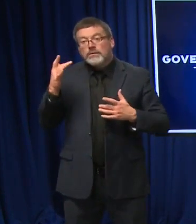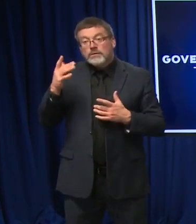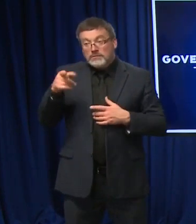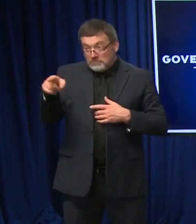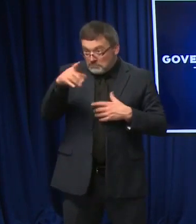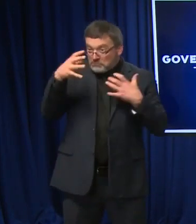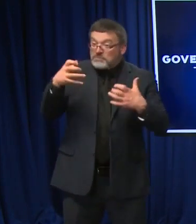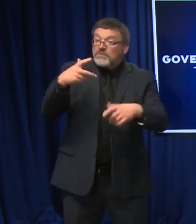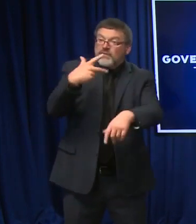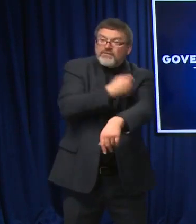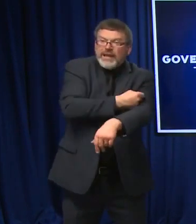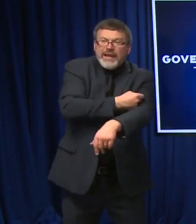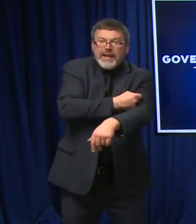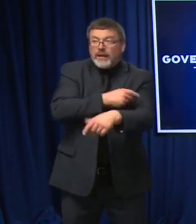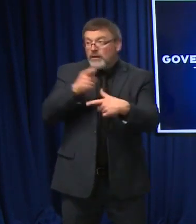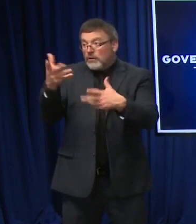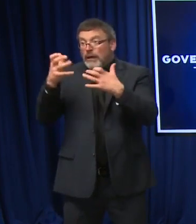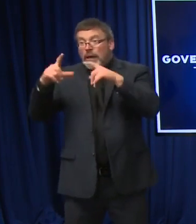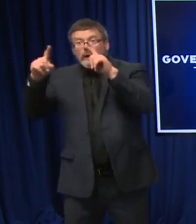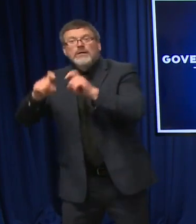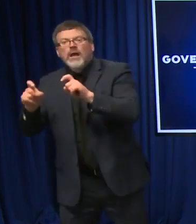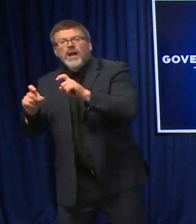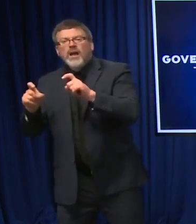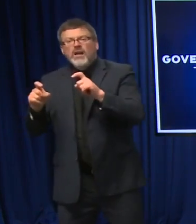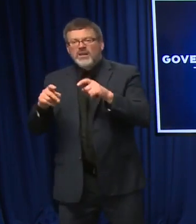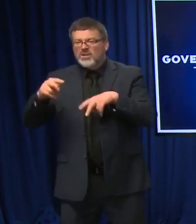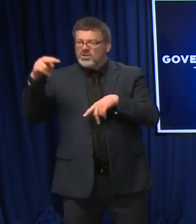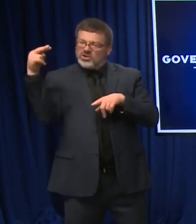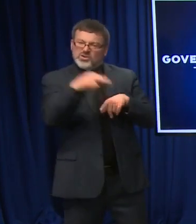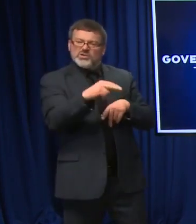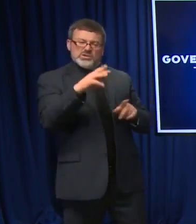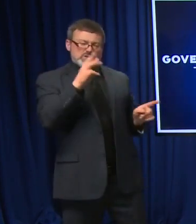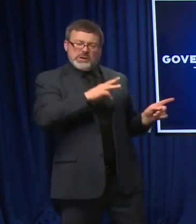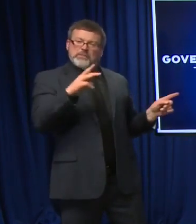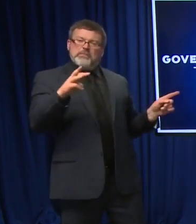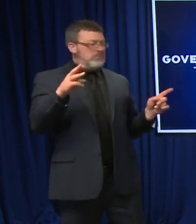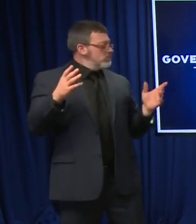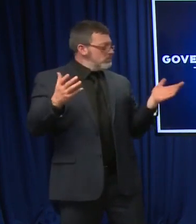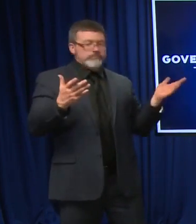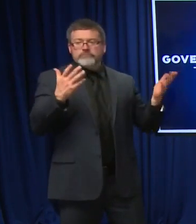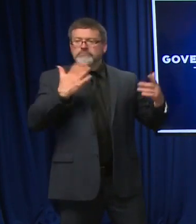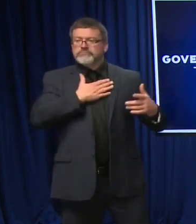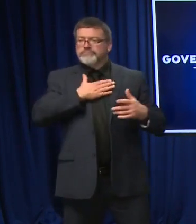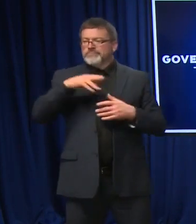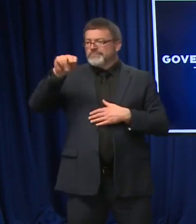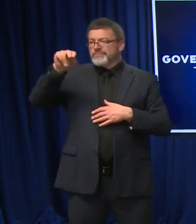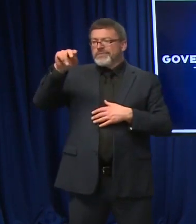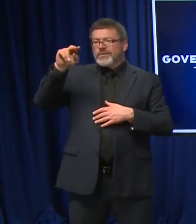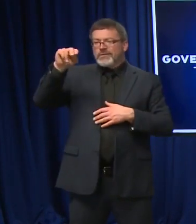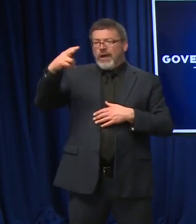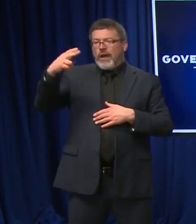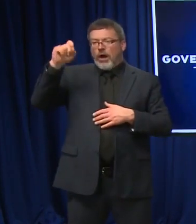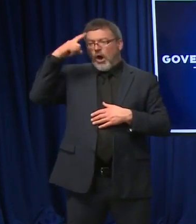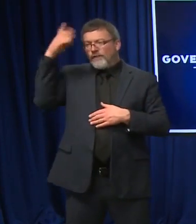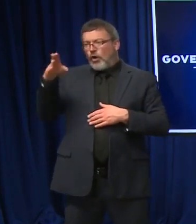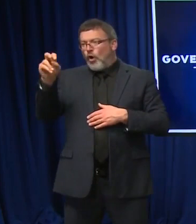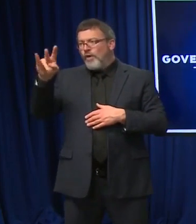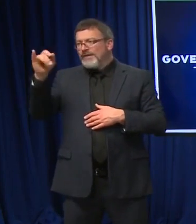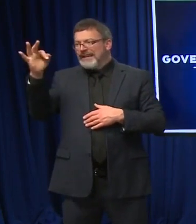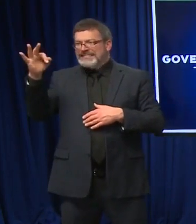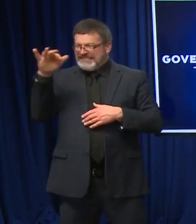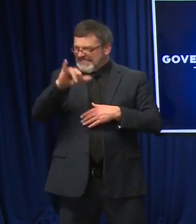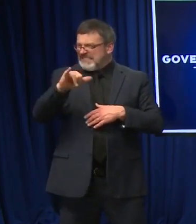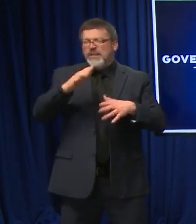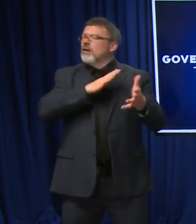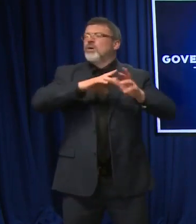monoclonal antibodies? Go to the state website. It's all right there. We're trying to make it very easy to access all of those tools. But without a doubt, whether it's getting a